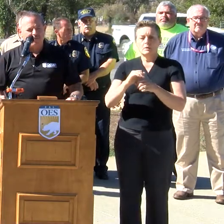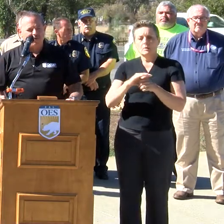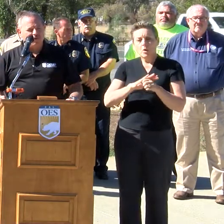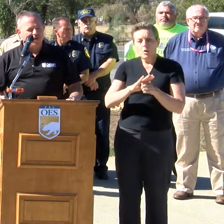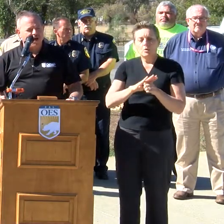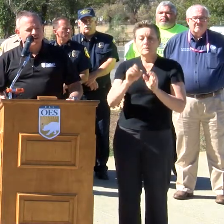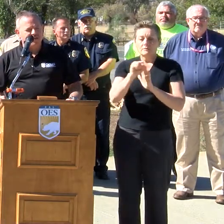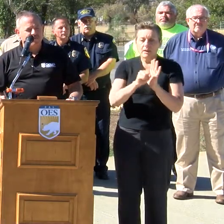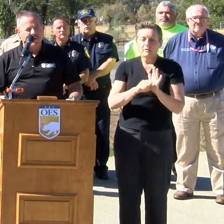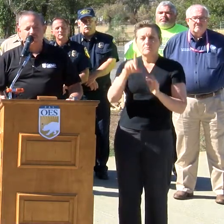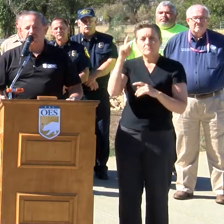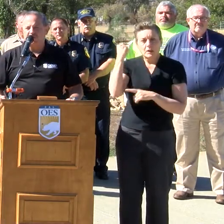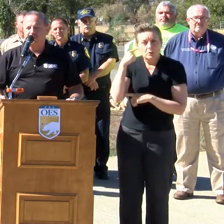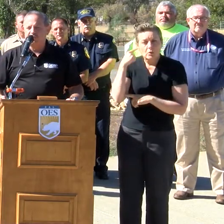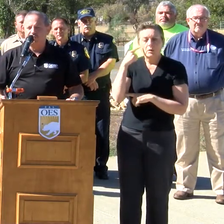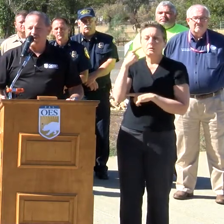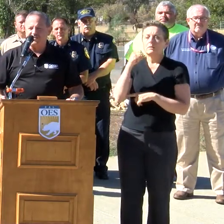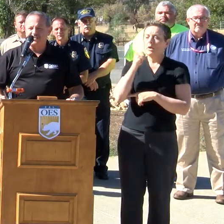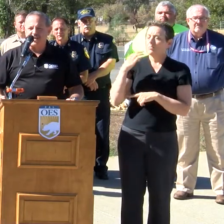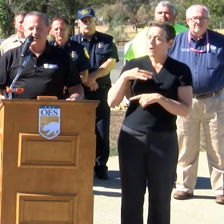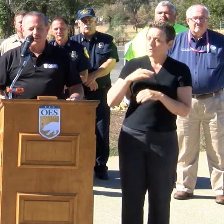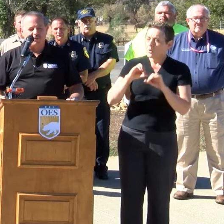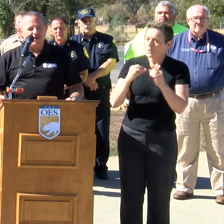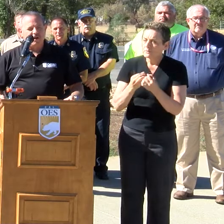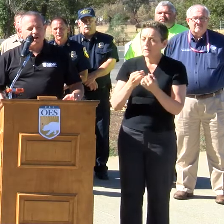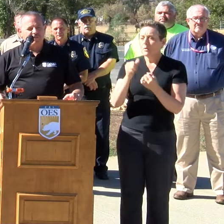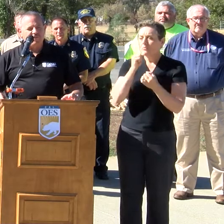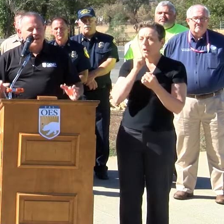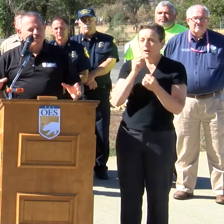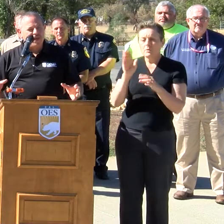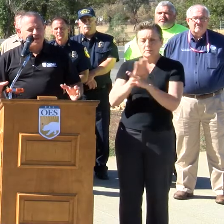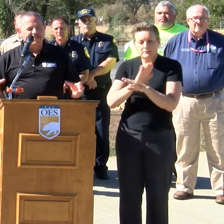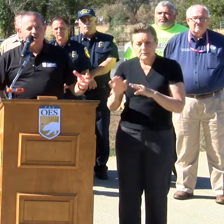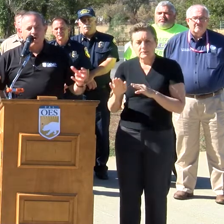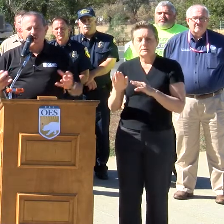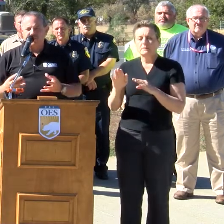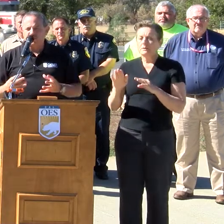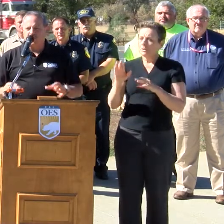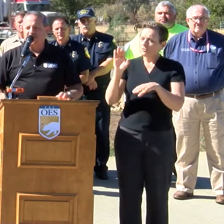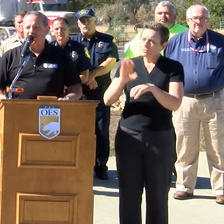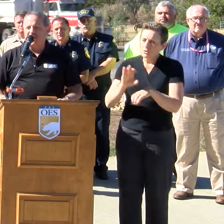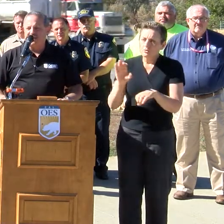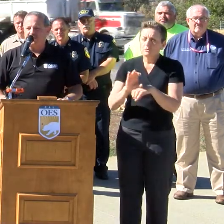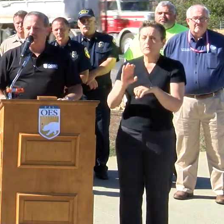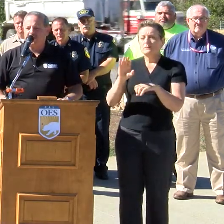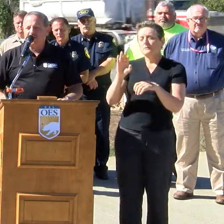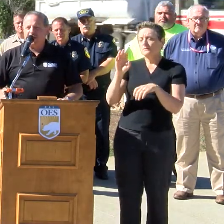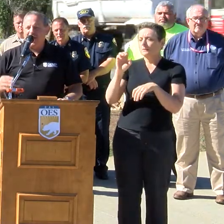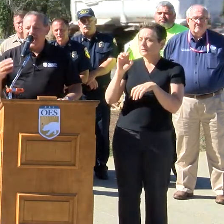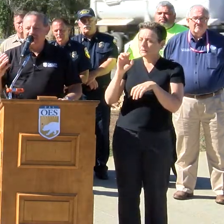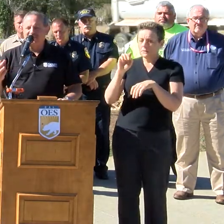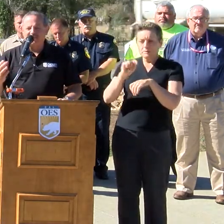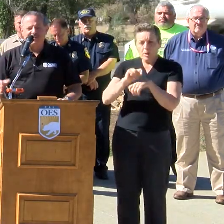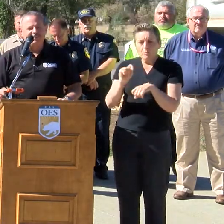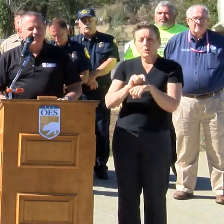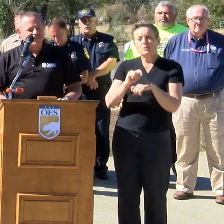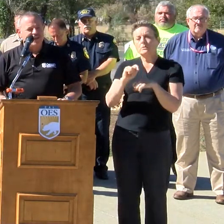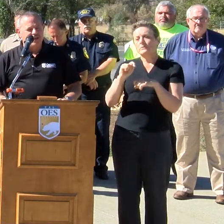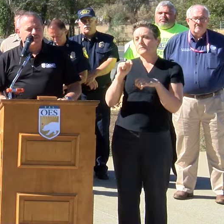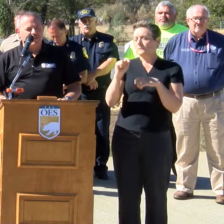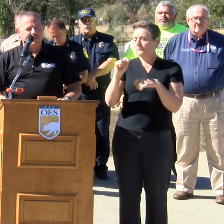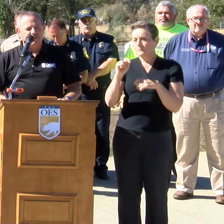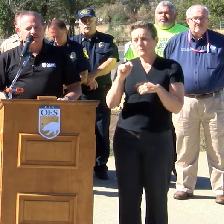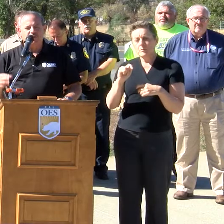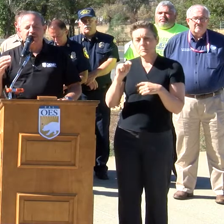state, federal, non-governmental, private sector, faith based, all of us working together and the citizens